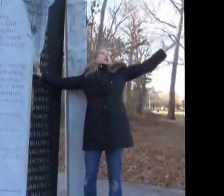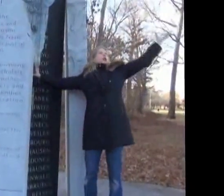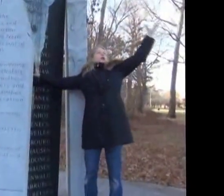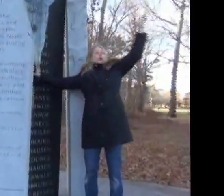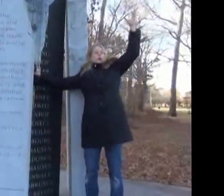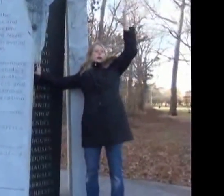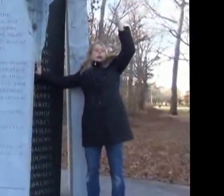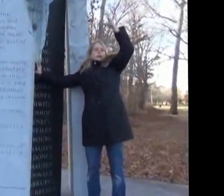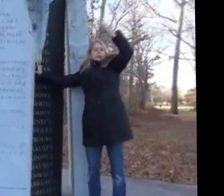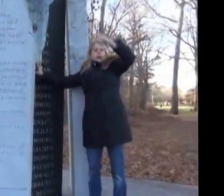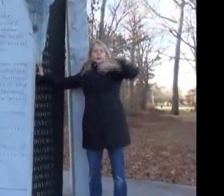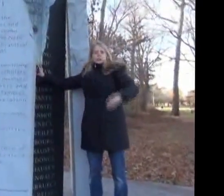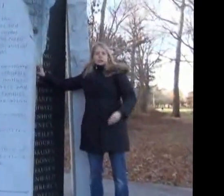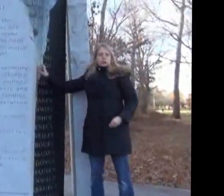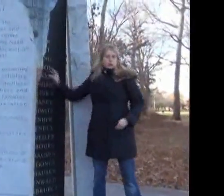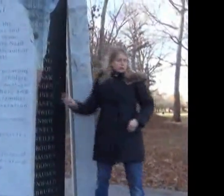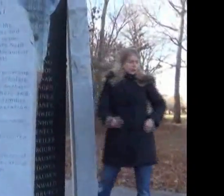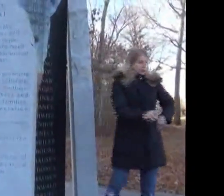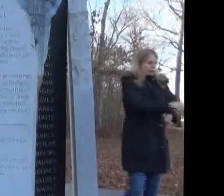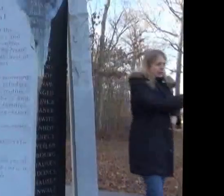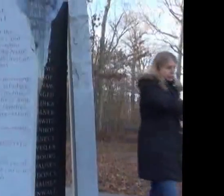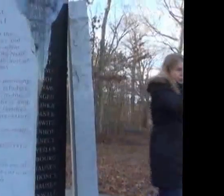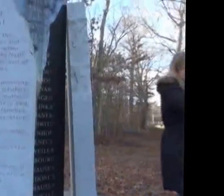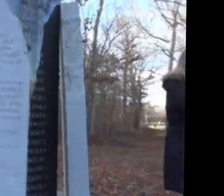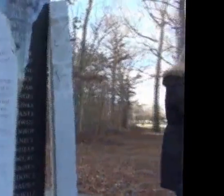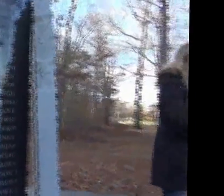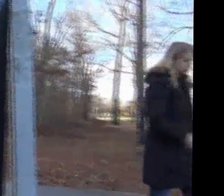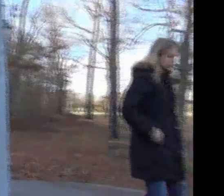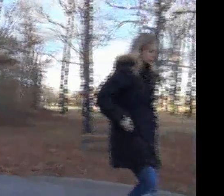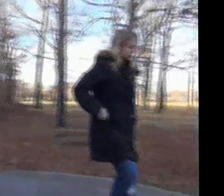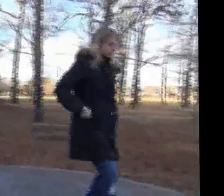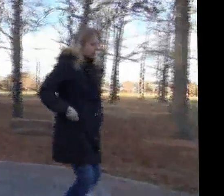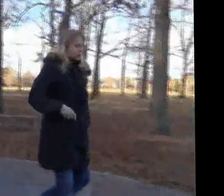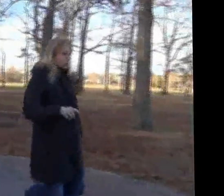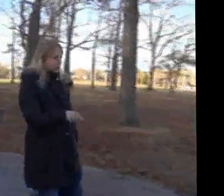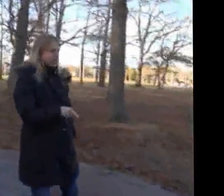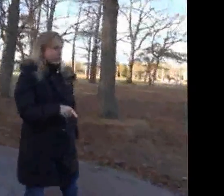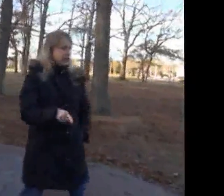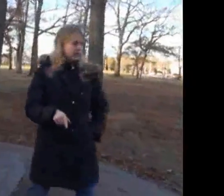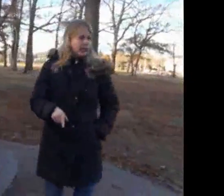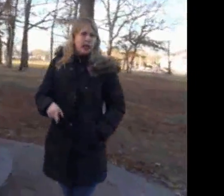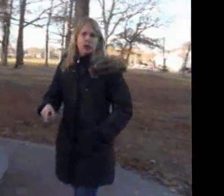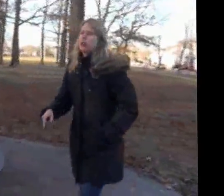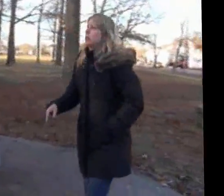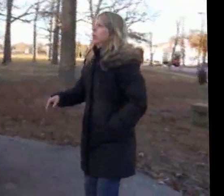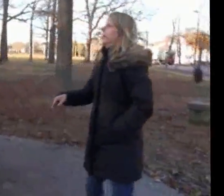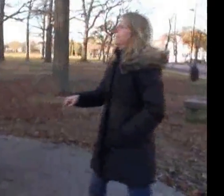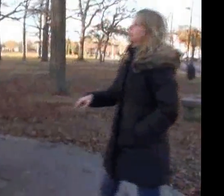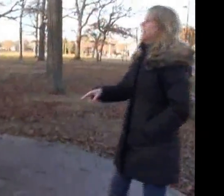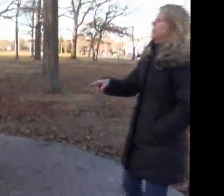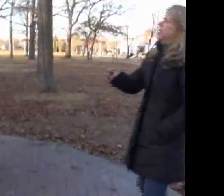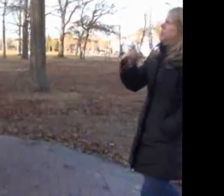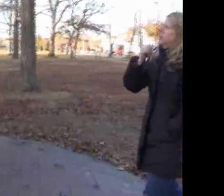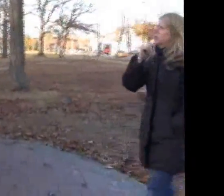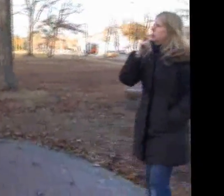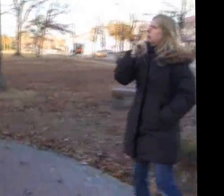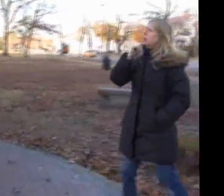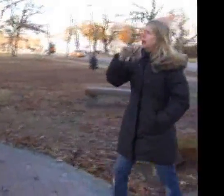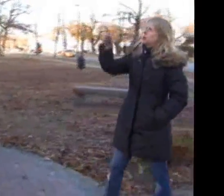huge crane was coming down. I stood right where you guys are with Abe Landau. And he said, I